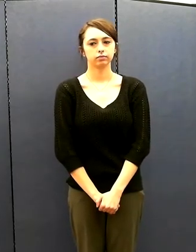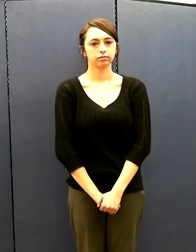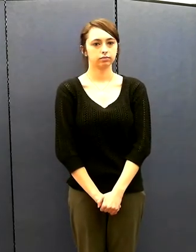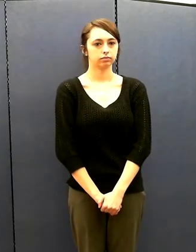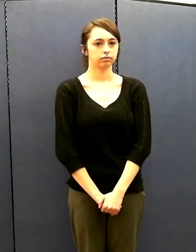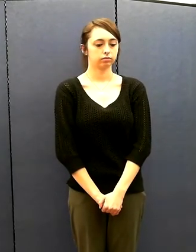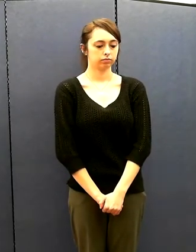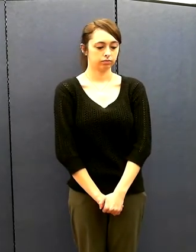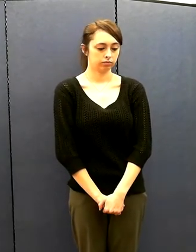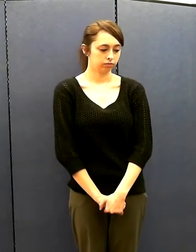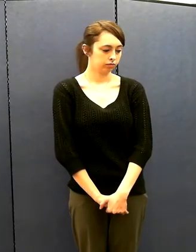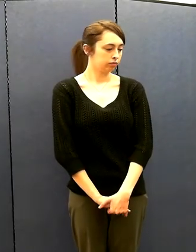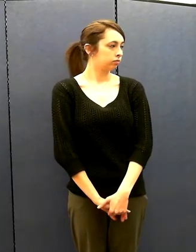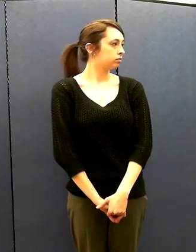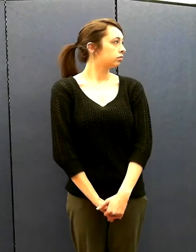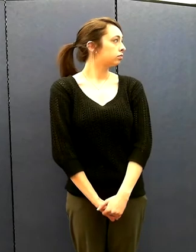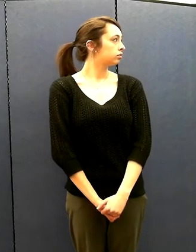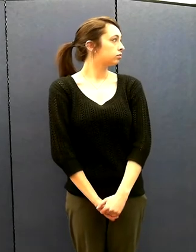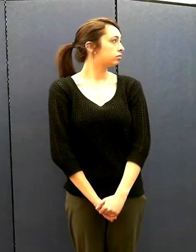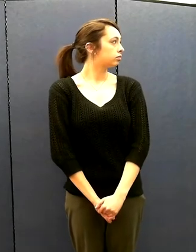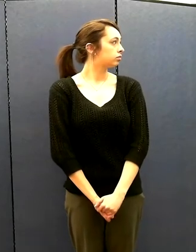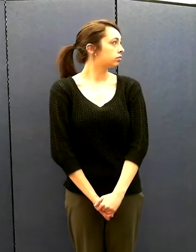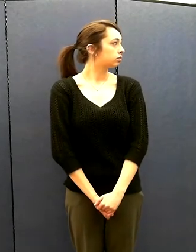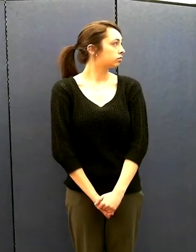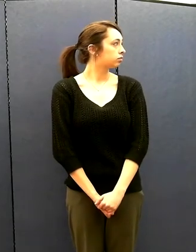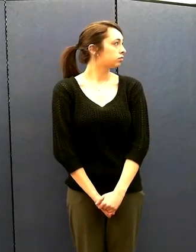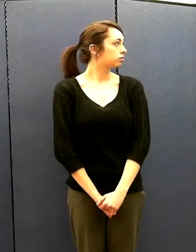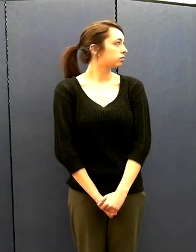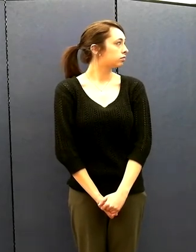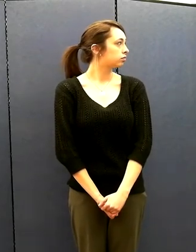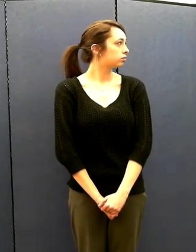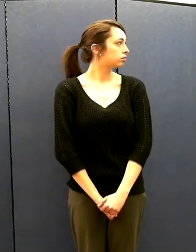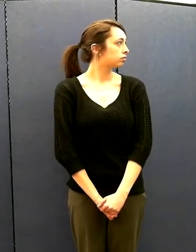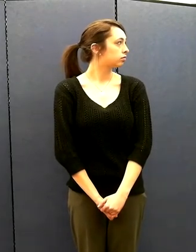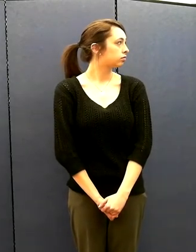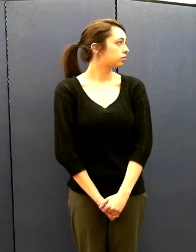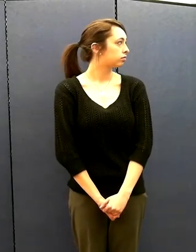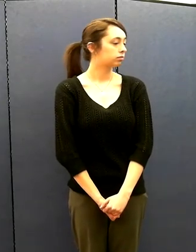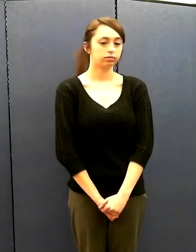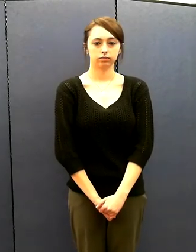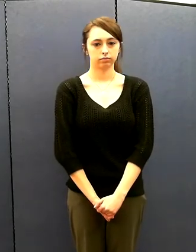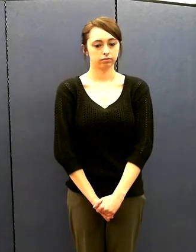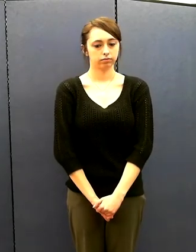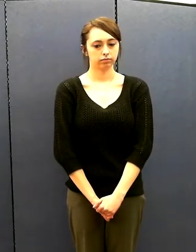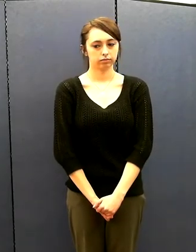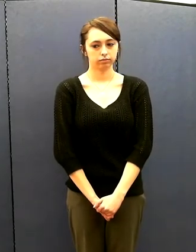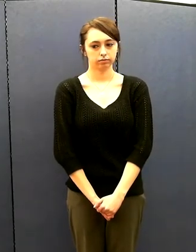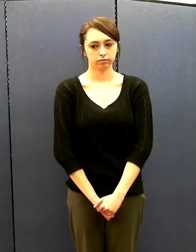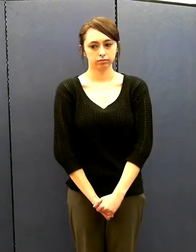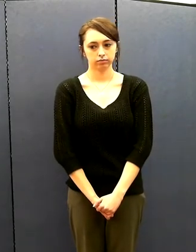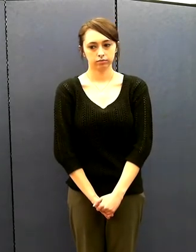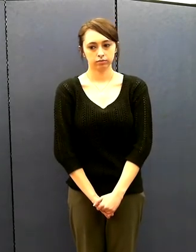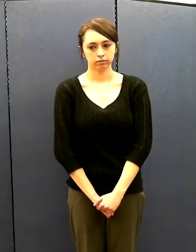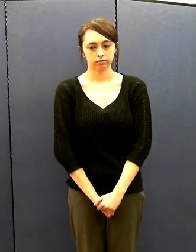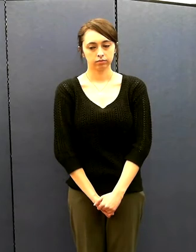Just the fact that motorcyclists don't have that big shell around them makes it a lot more dangerous, so